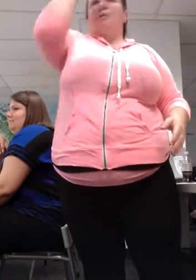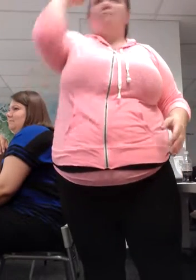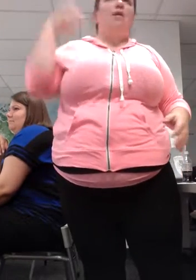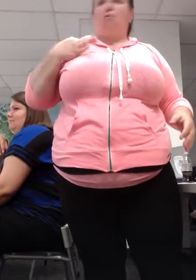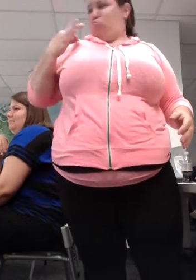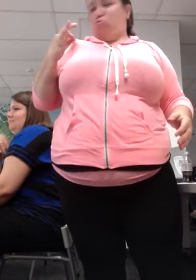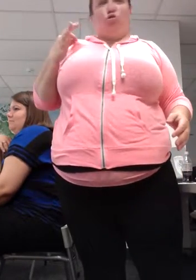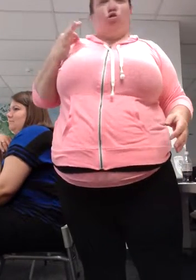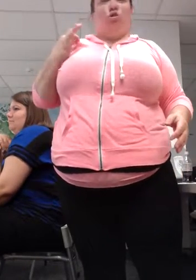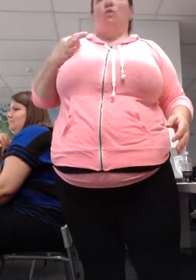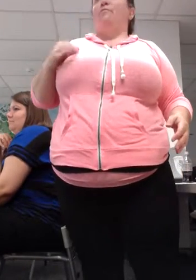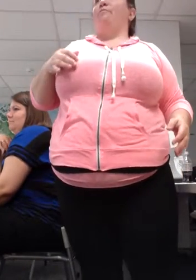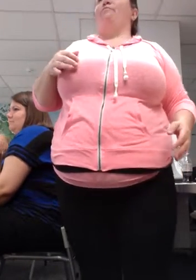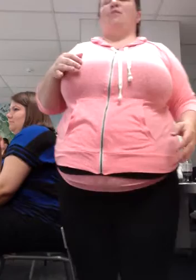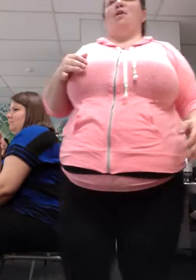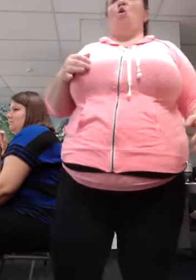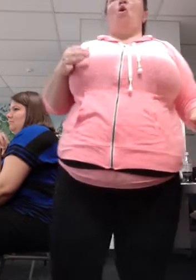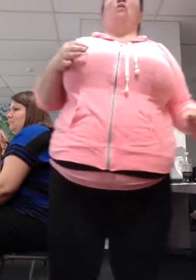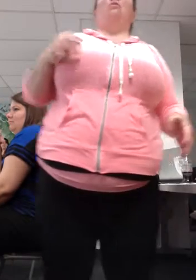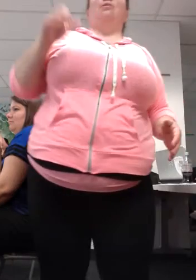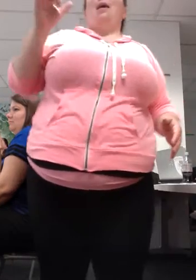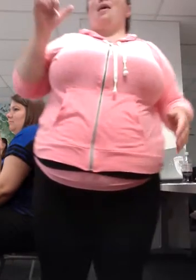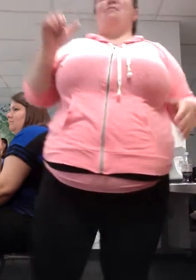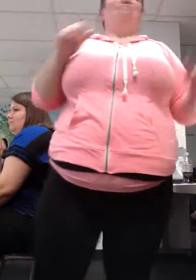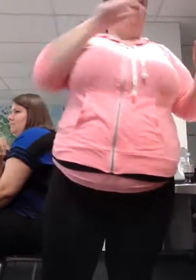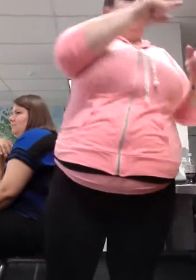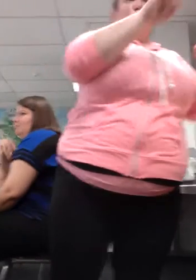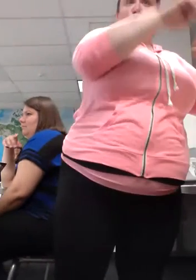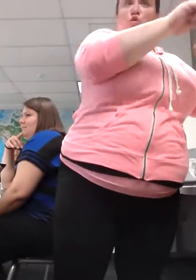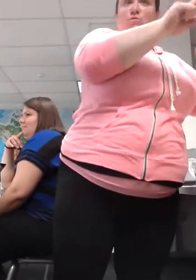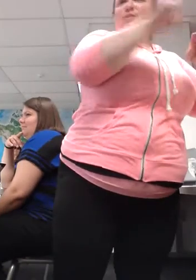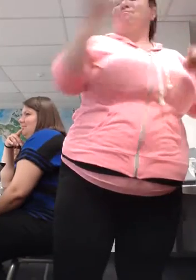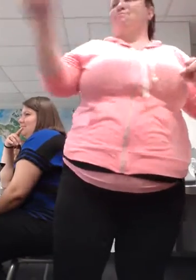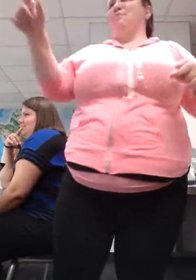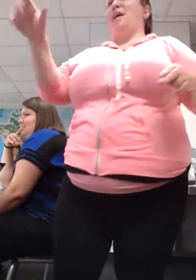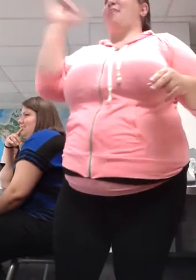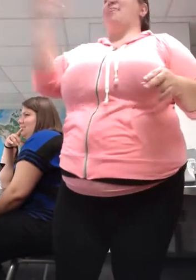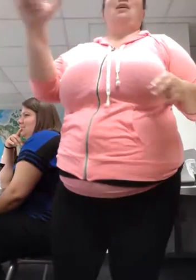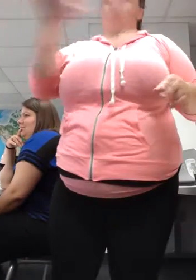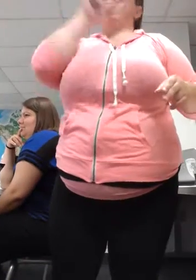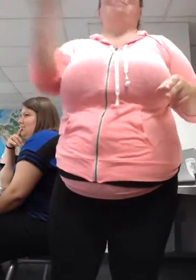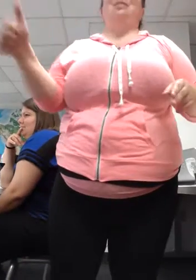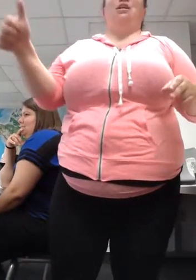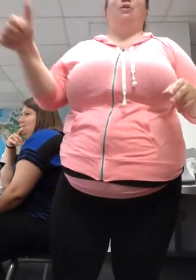Instead of saying that. Or him. Reiterate it. Make it crystal clear.